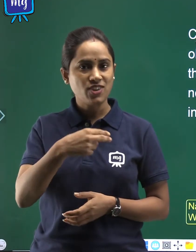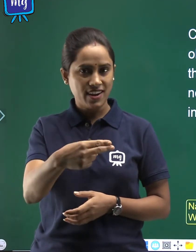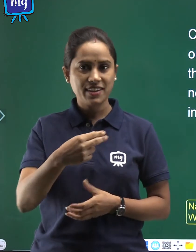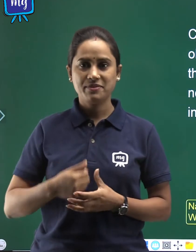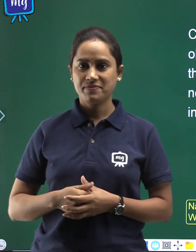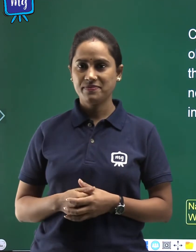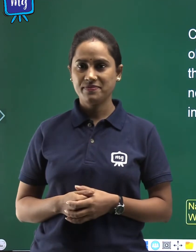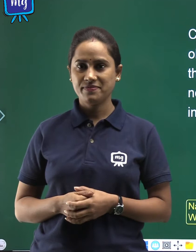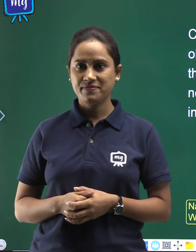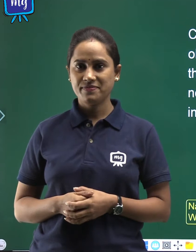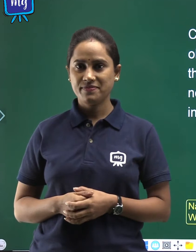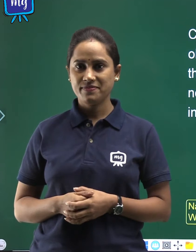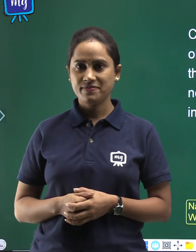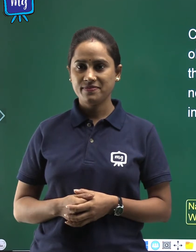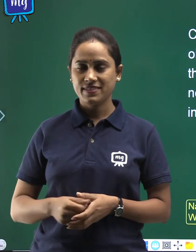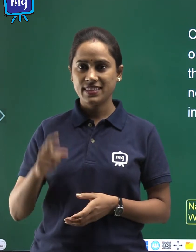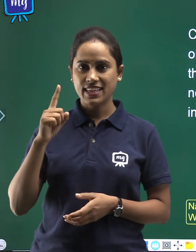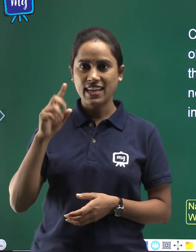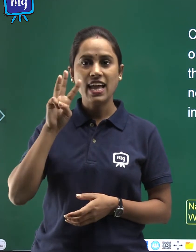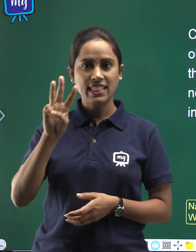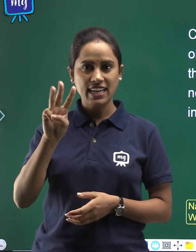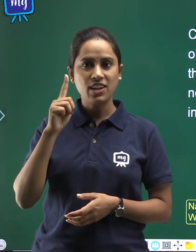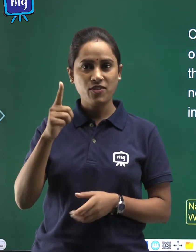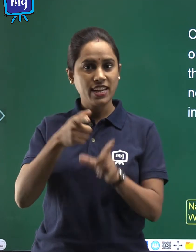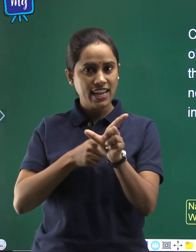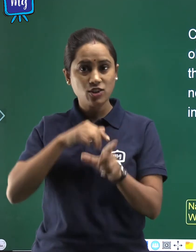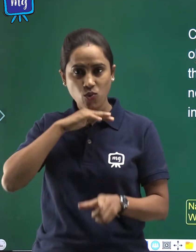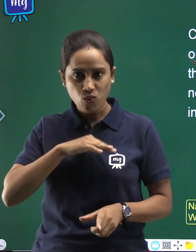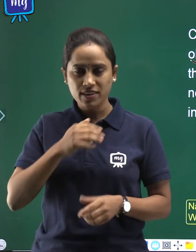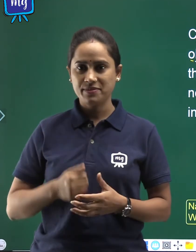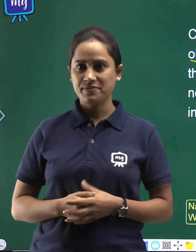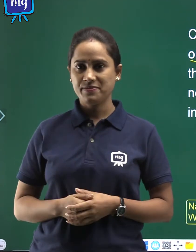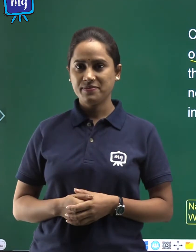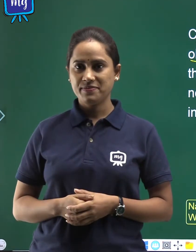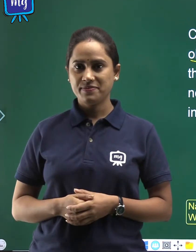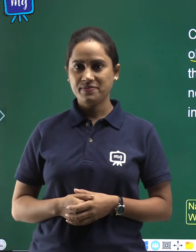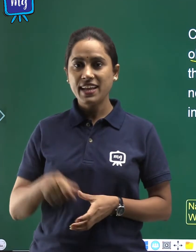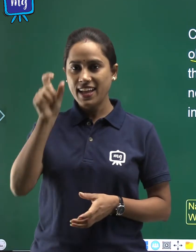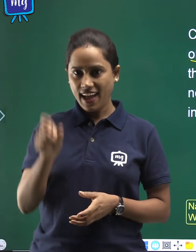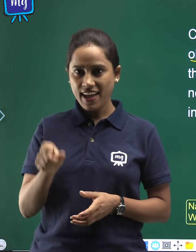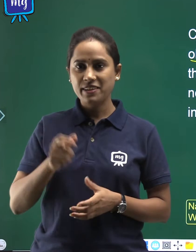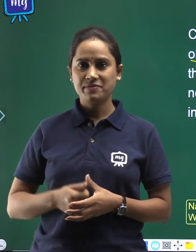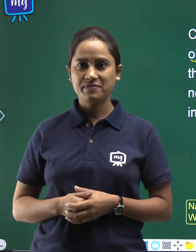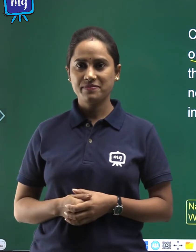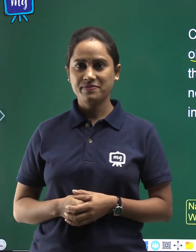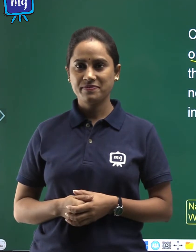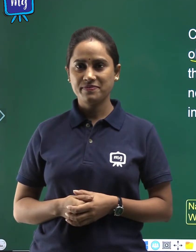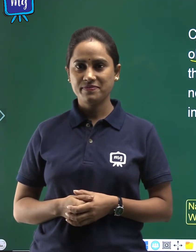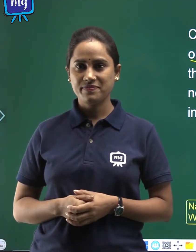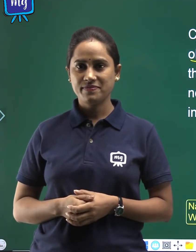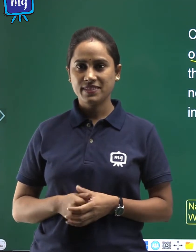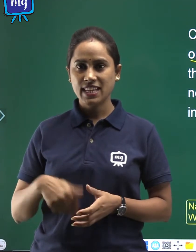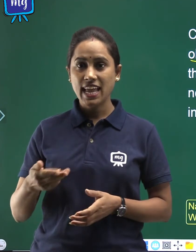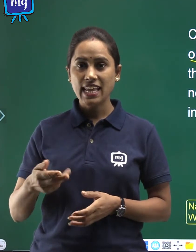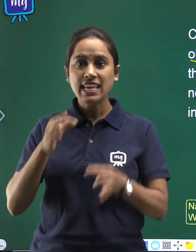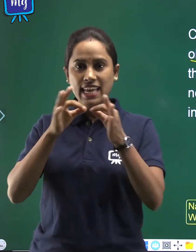Charlie, a 31 years old guy is